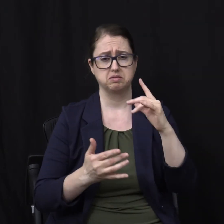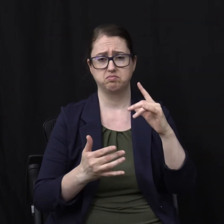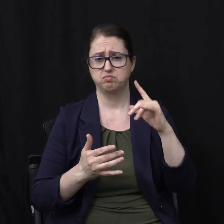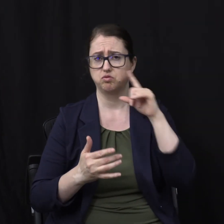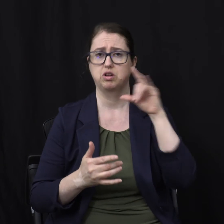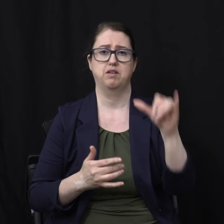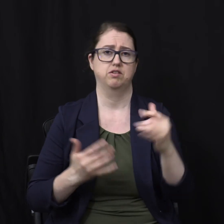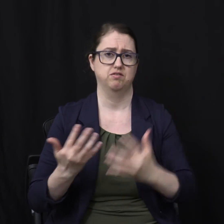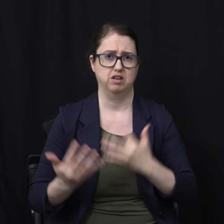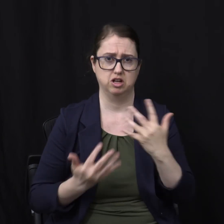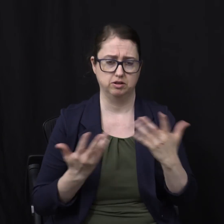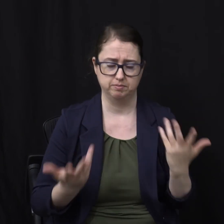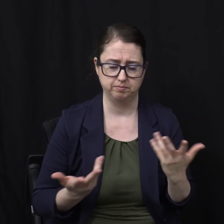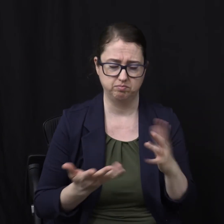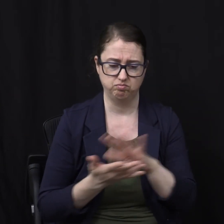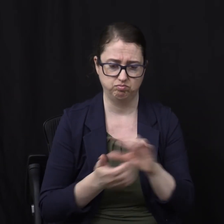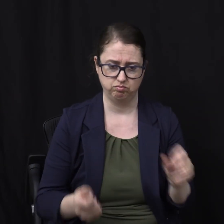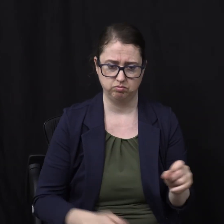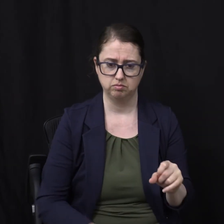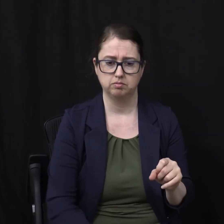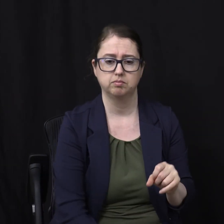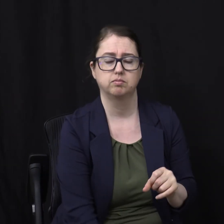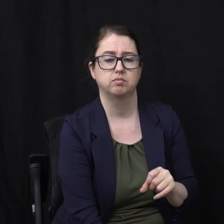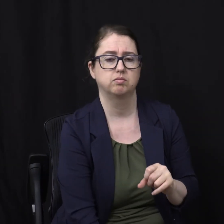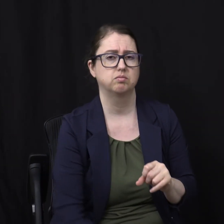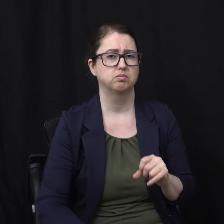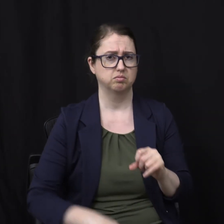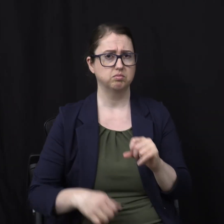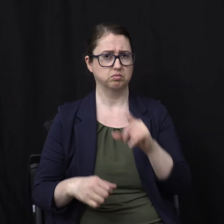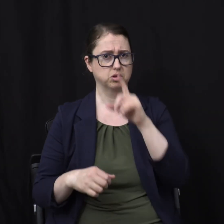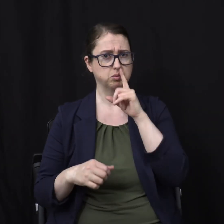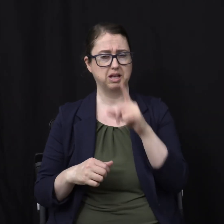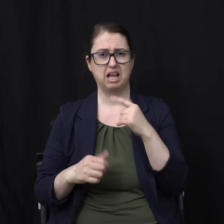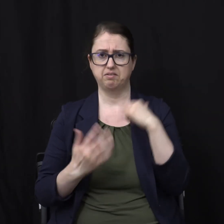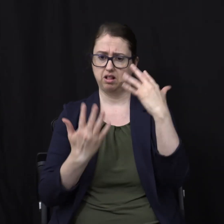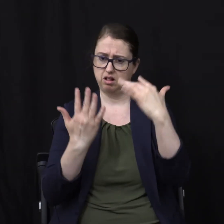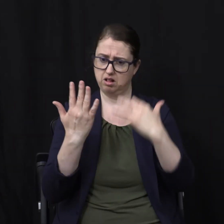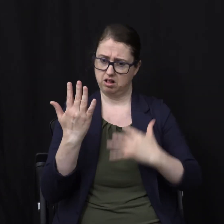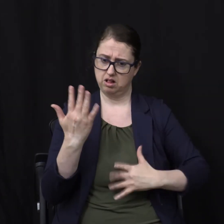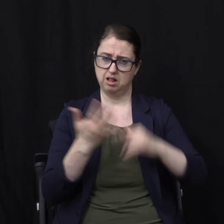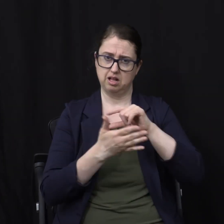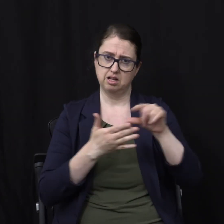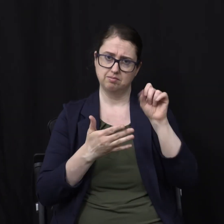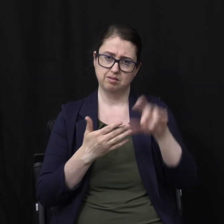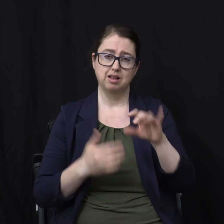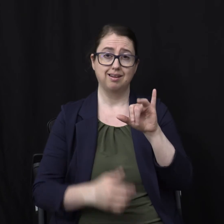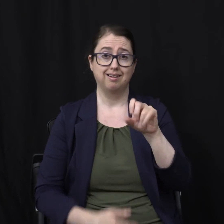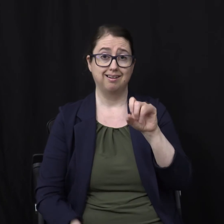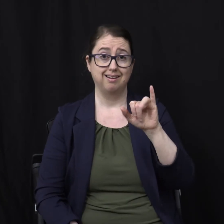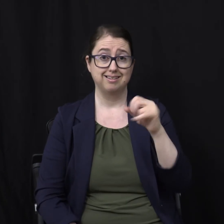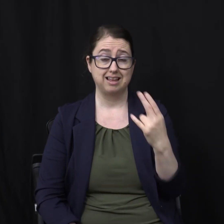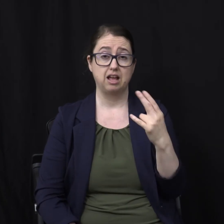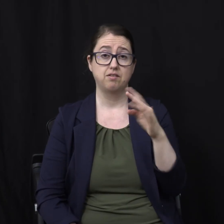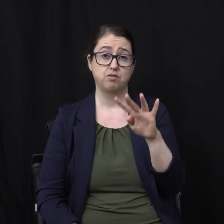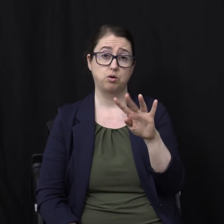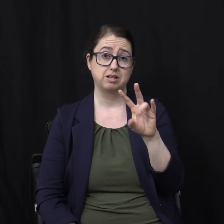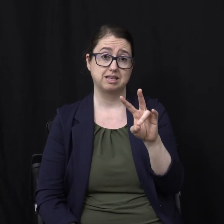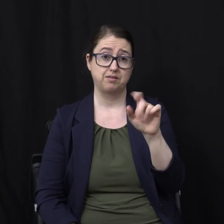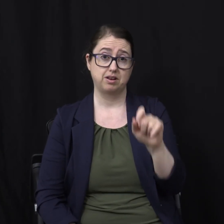So we're just adding this to the long list Of clear Bible texts on this Isaiah 47.14 They will